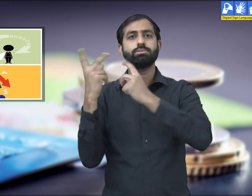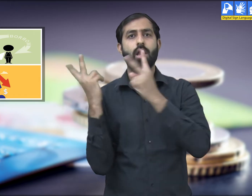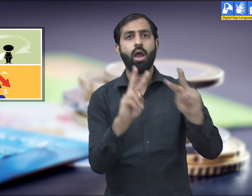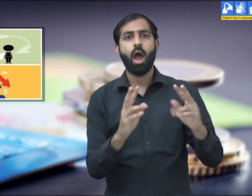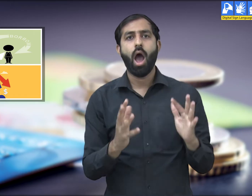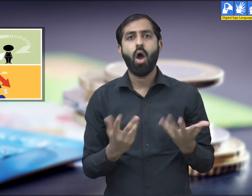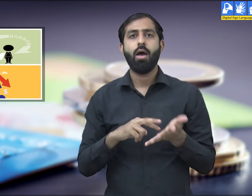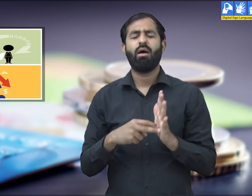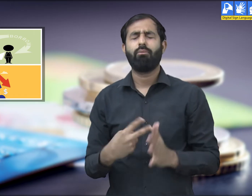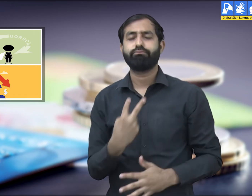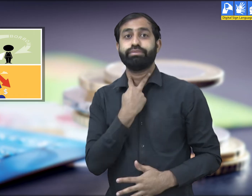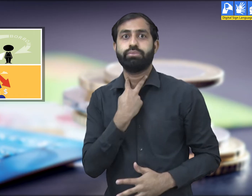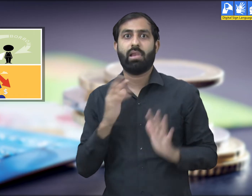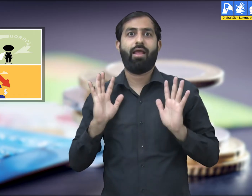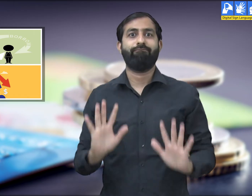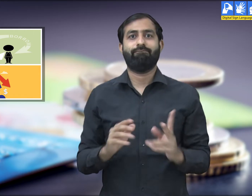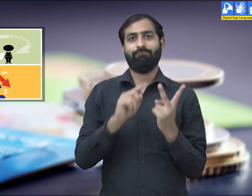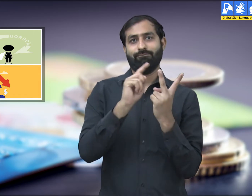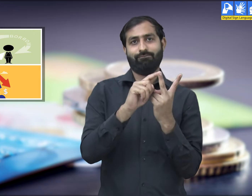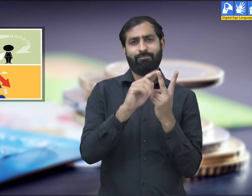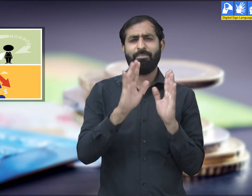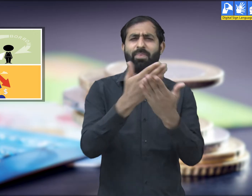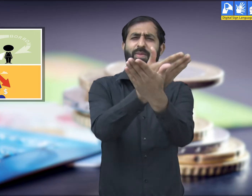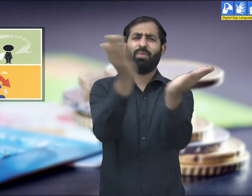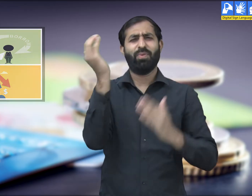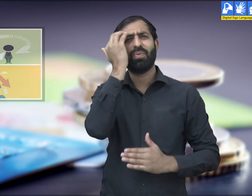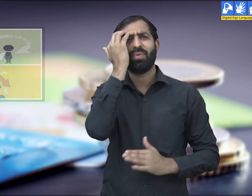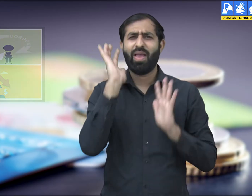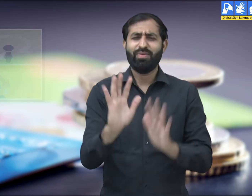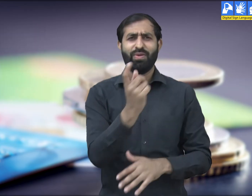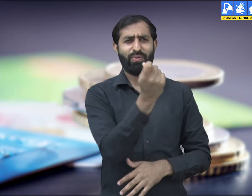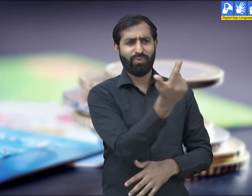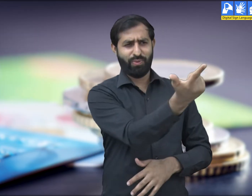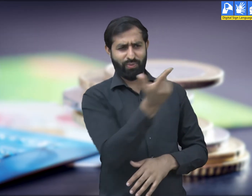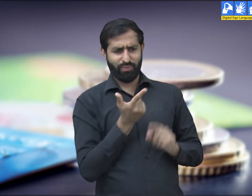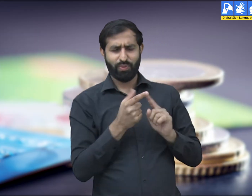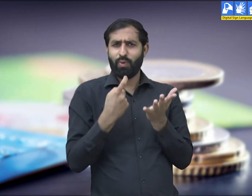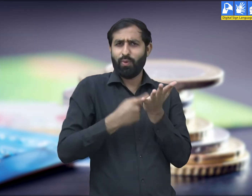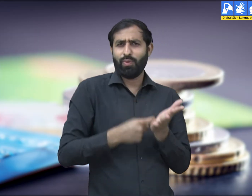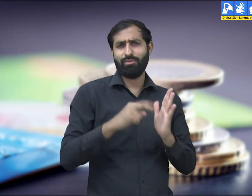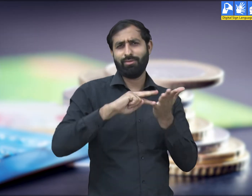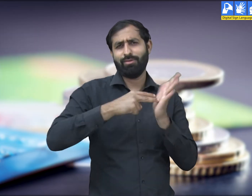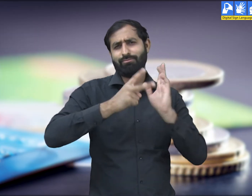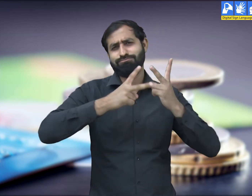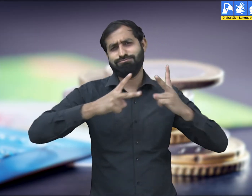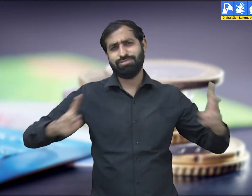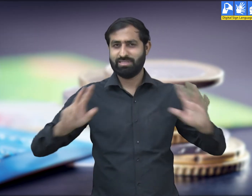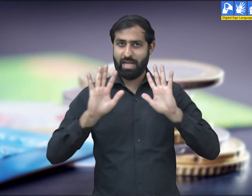interest amount to the bank at the end of the year. He comes under a debt trap. We all know that